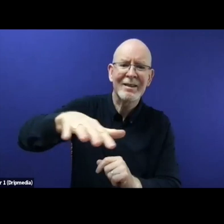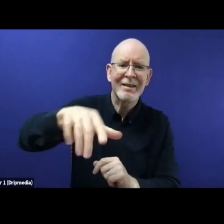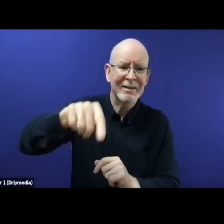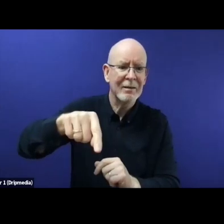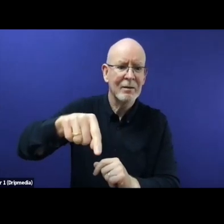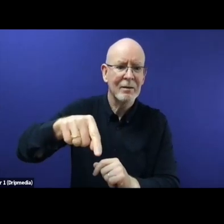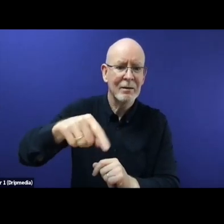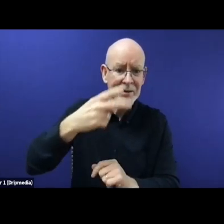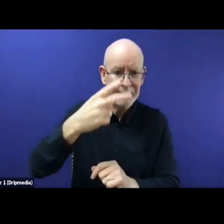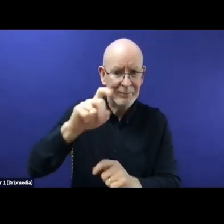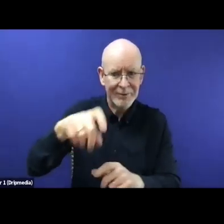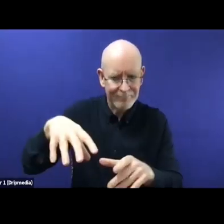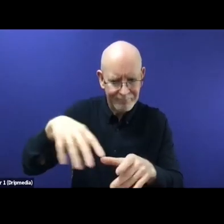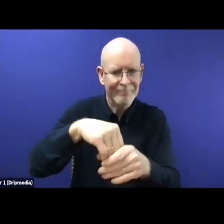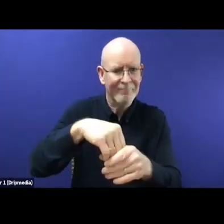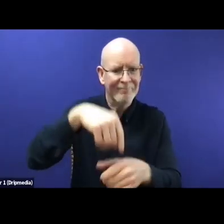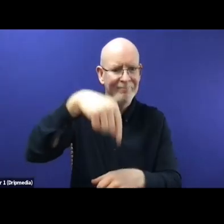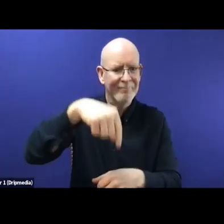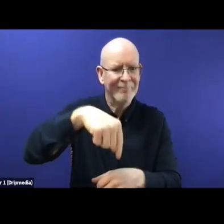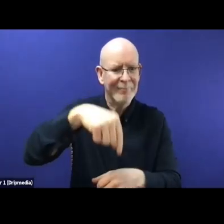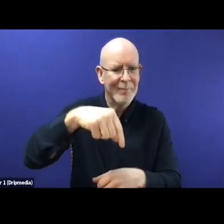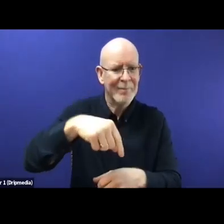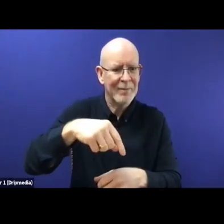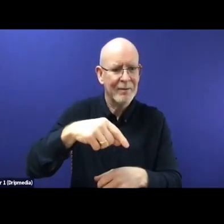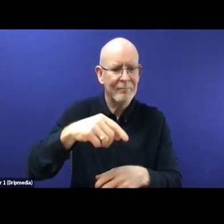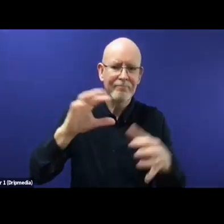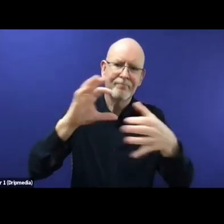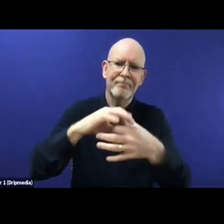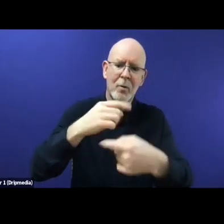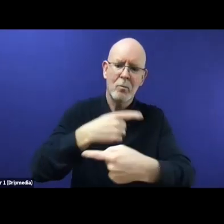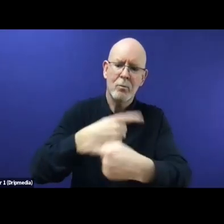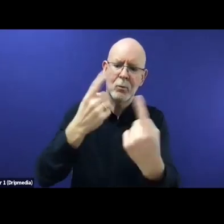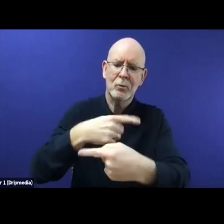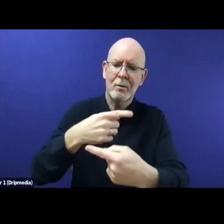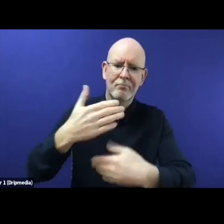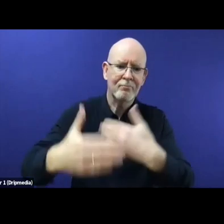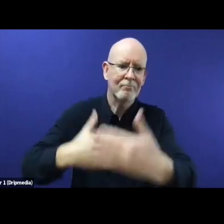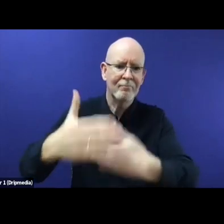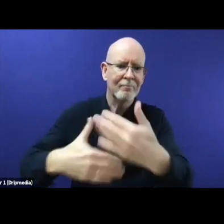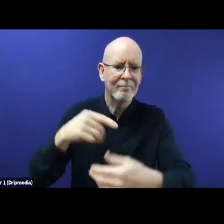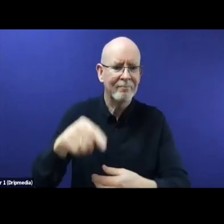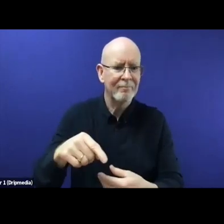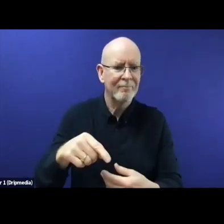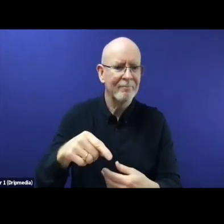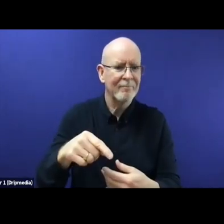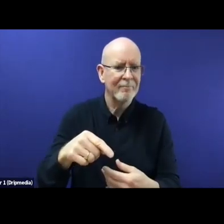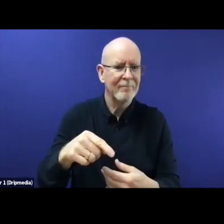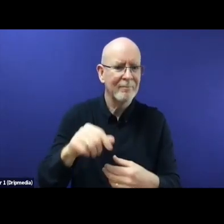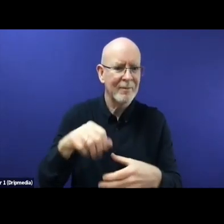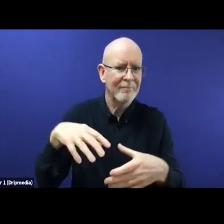And I think it will be quite crucial to the actual implementation or the actual effects of these safe country notions